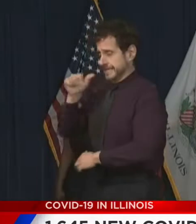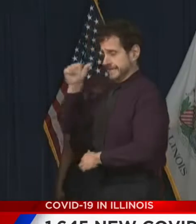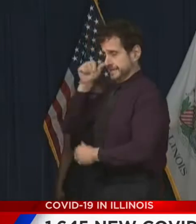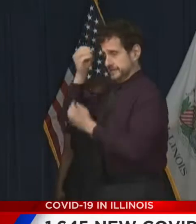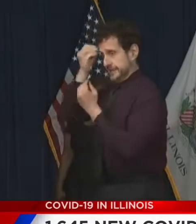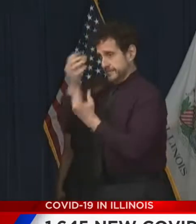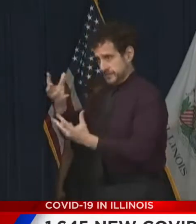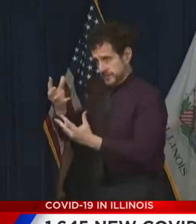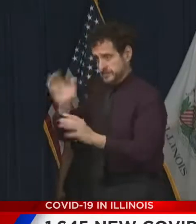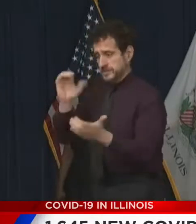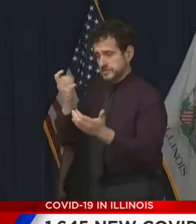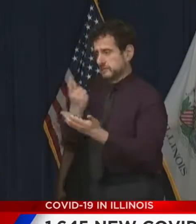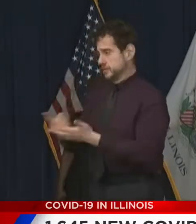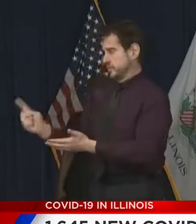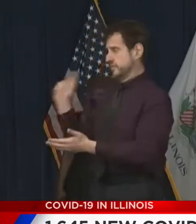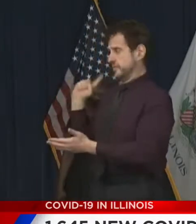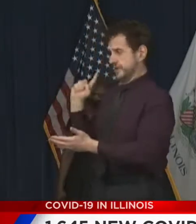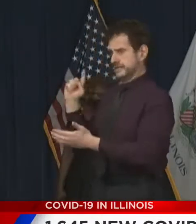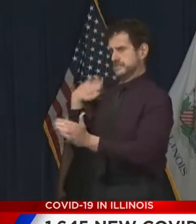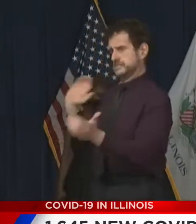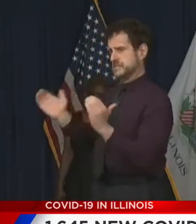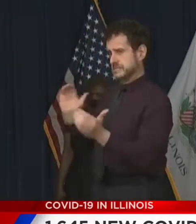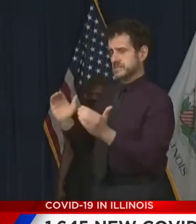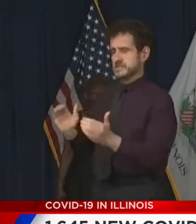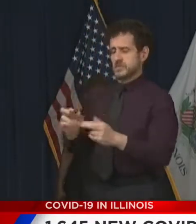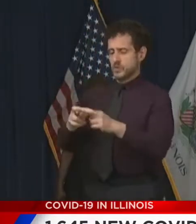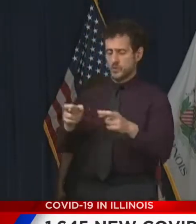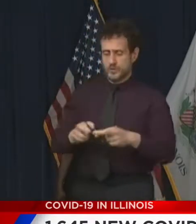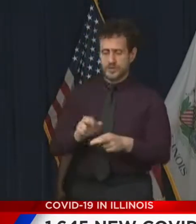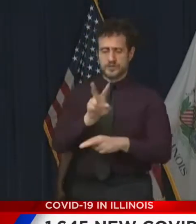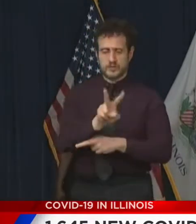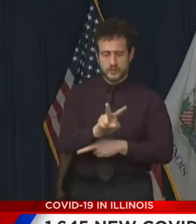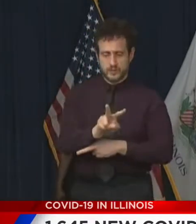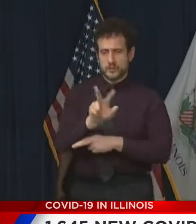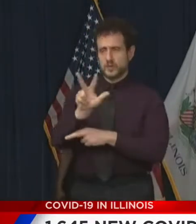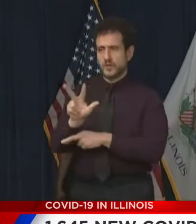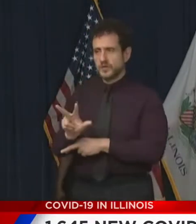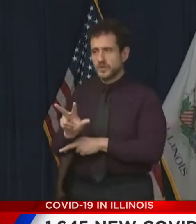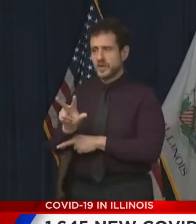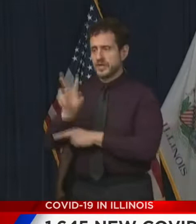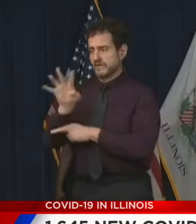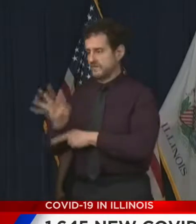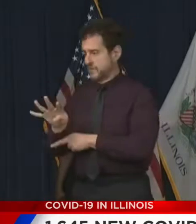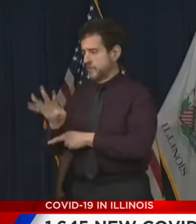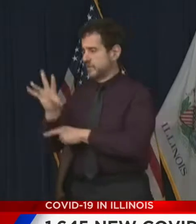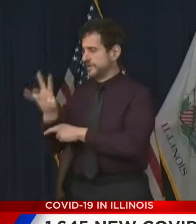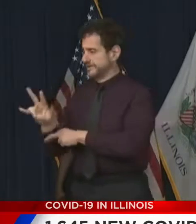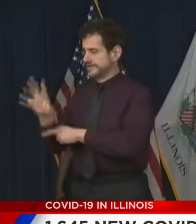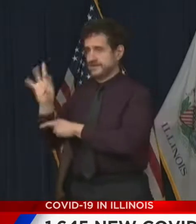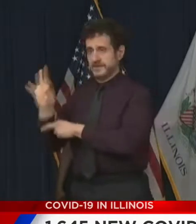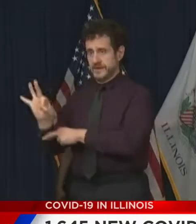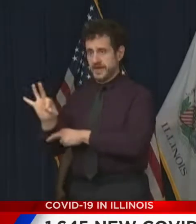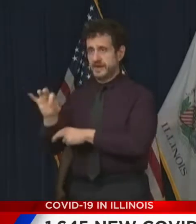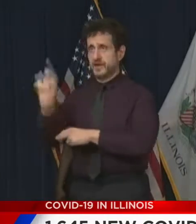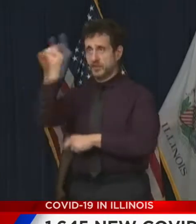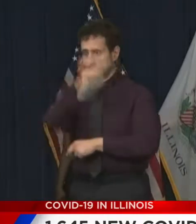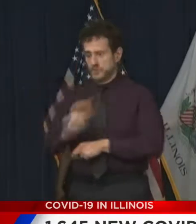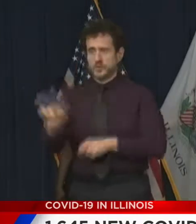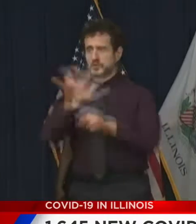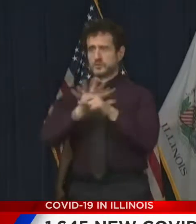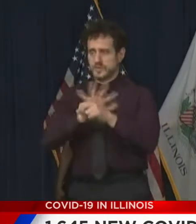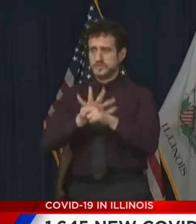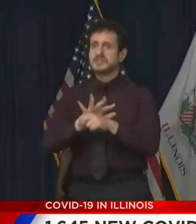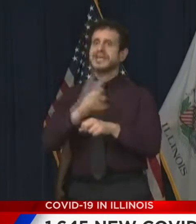to a week ago, regions 2, 3, 4, 7, and 9 have all seen an increase in their 7-day